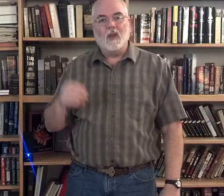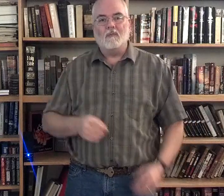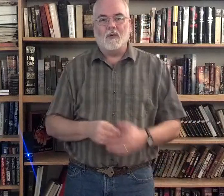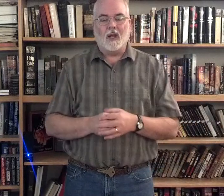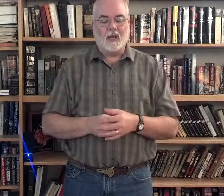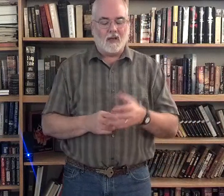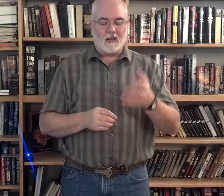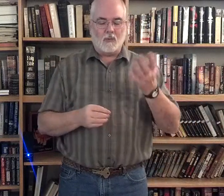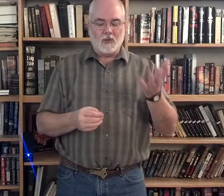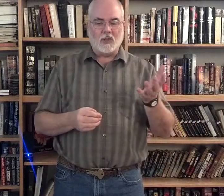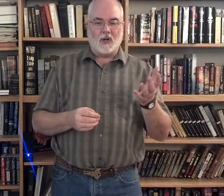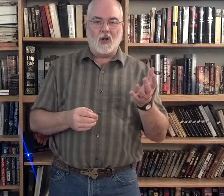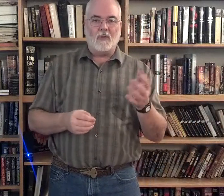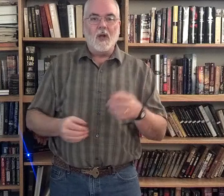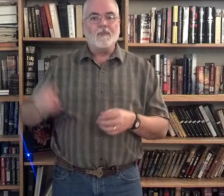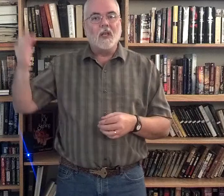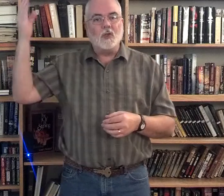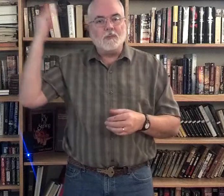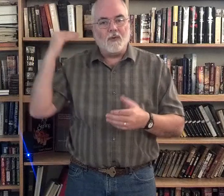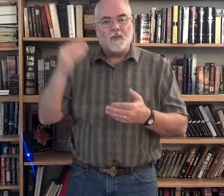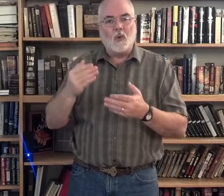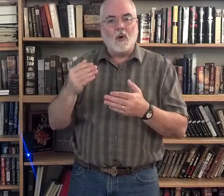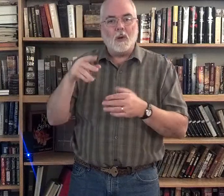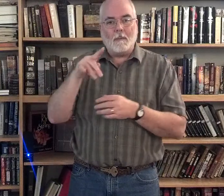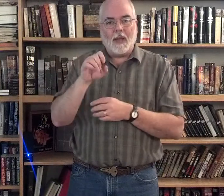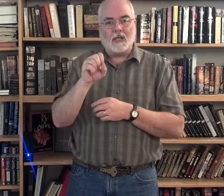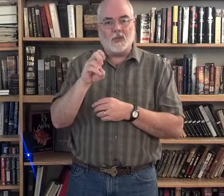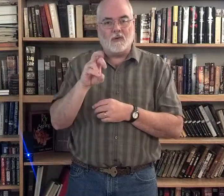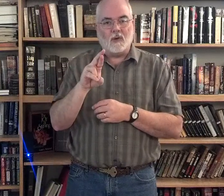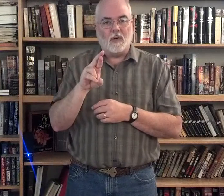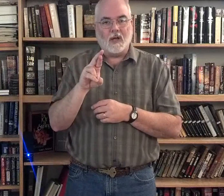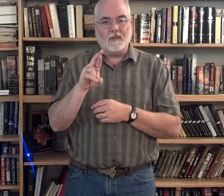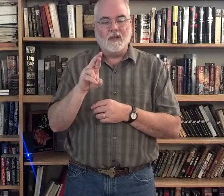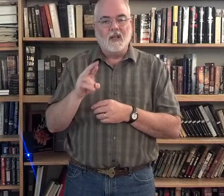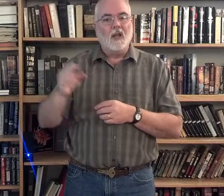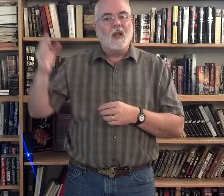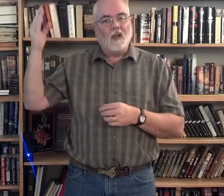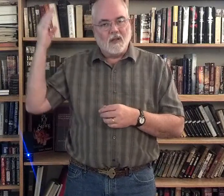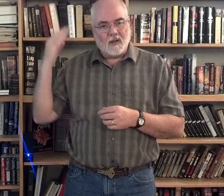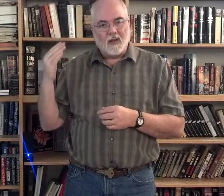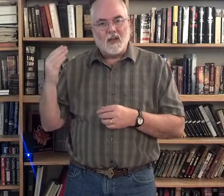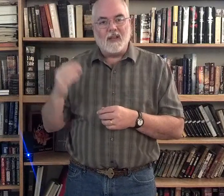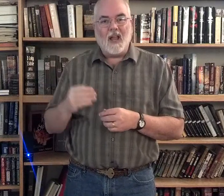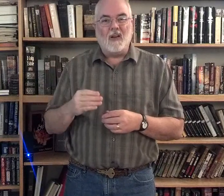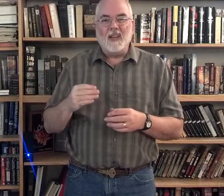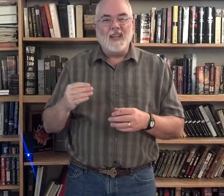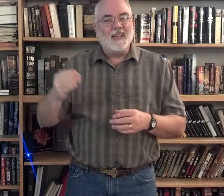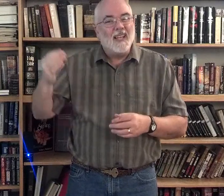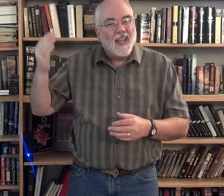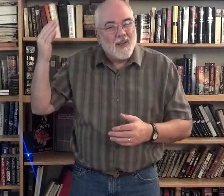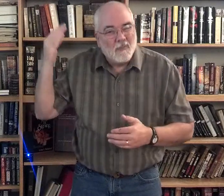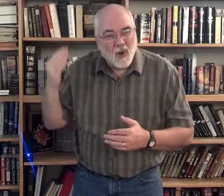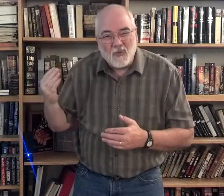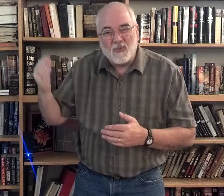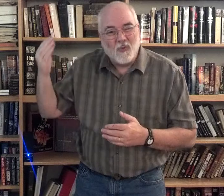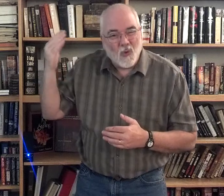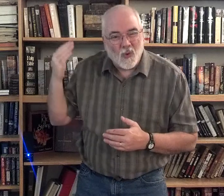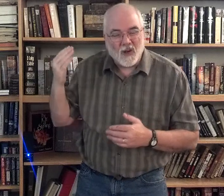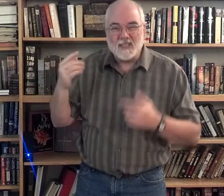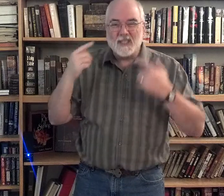And, like when we started off. This is before Passover. Right? Now, it's before. See